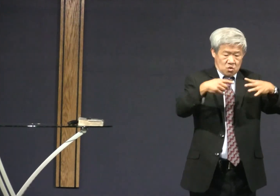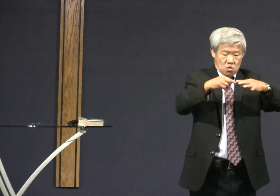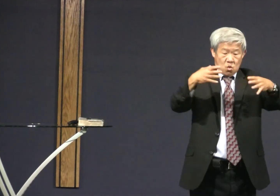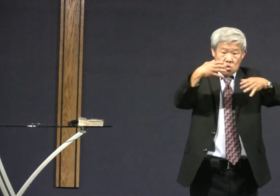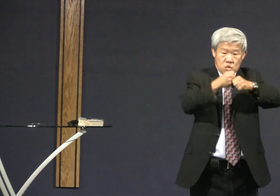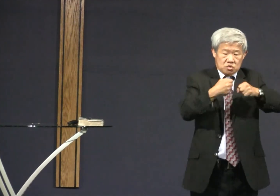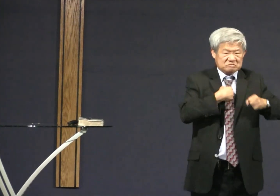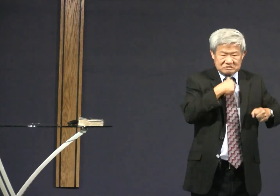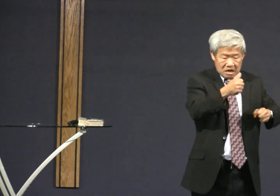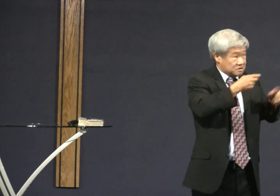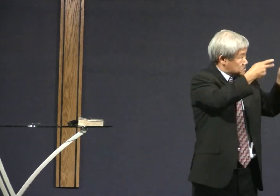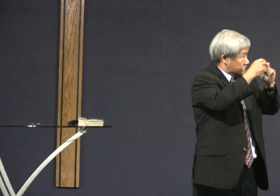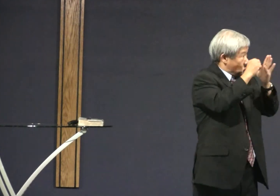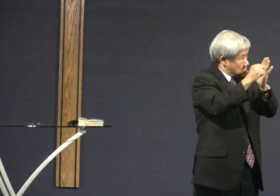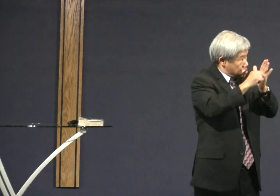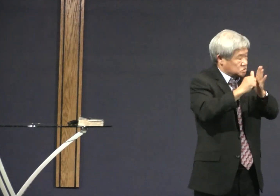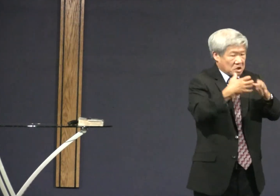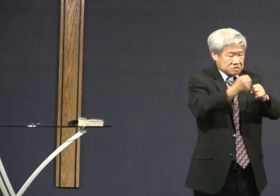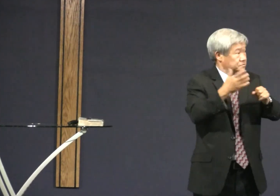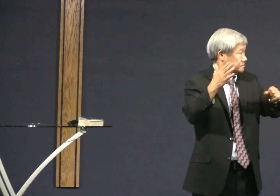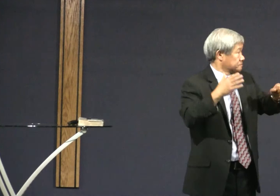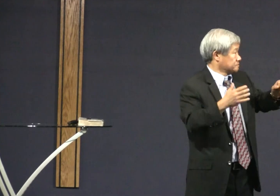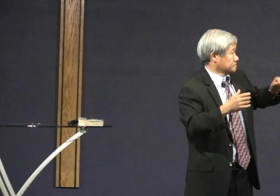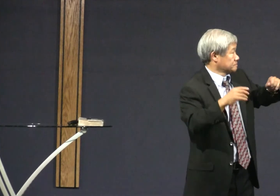So I'm going to sign the screen. I'm going to condense it a little bit.